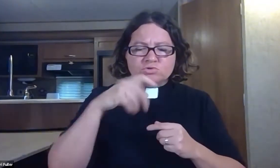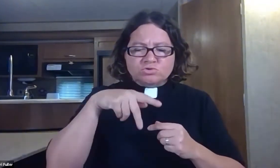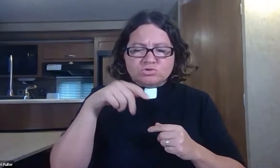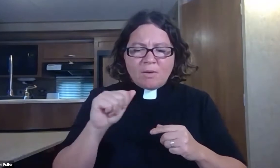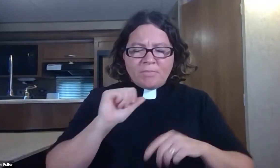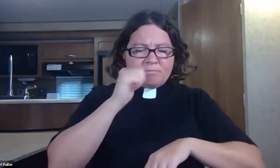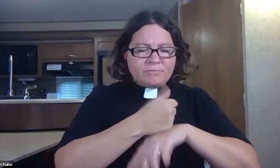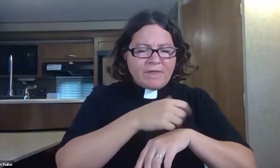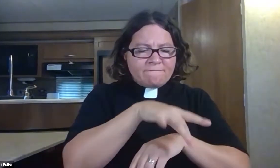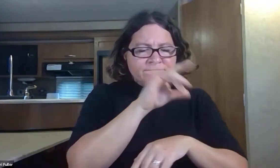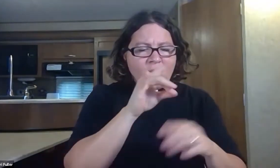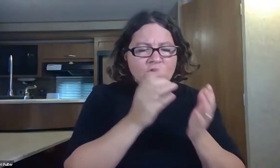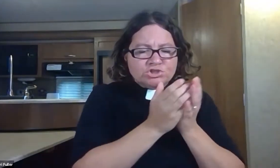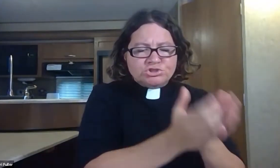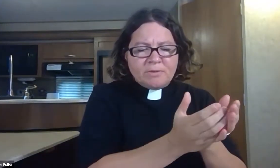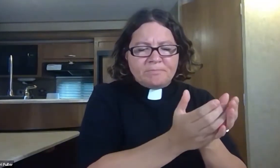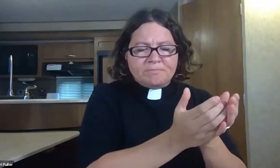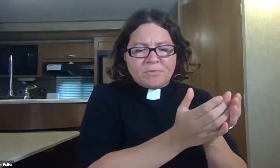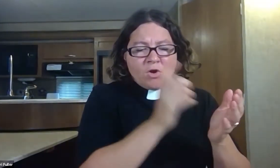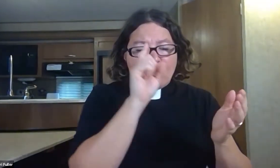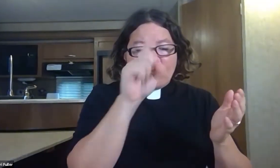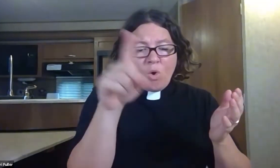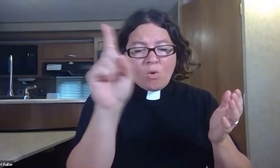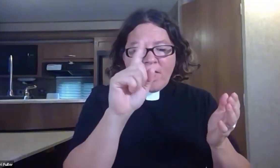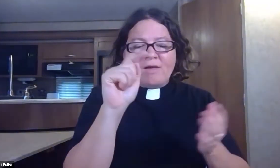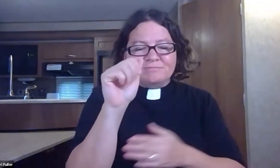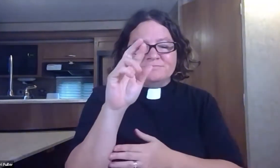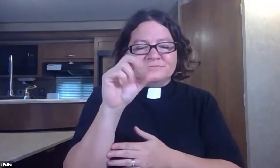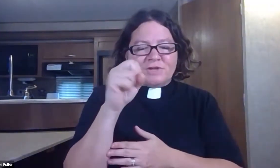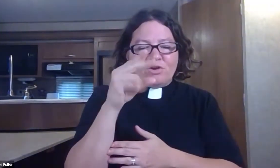He went down to Joppa and found a ship headed for Tarshish.